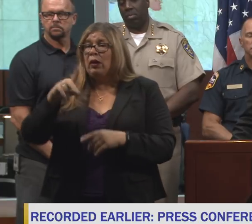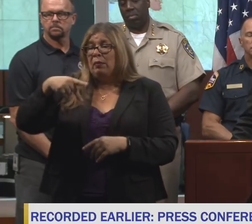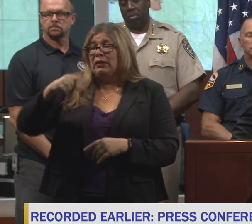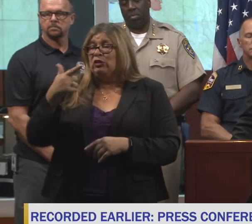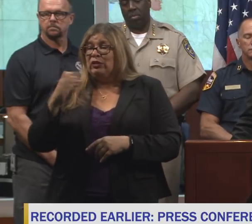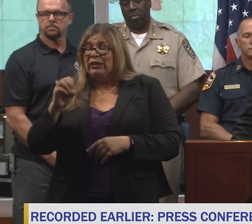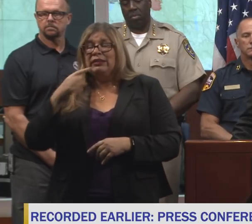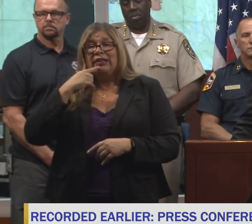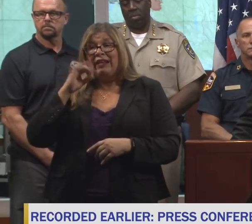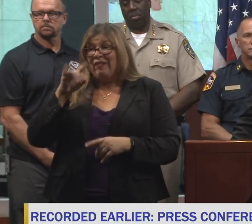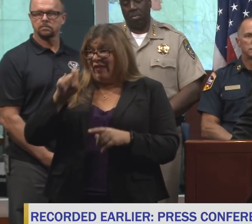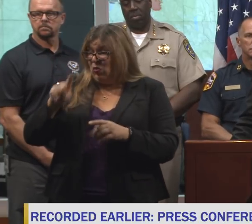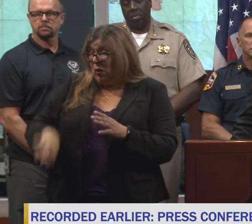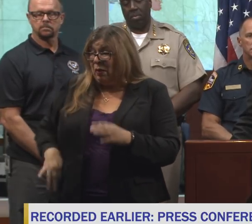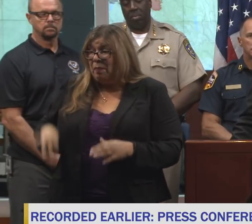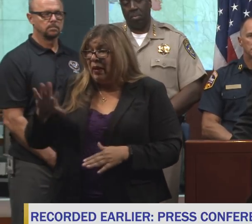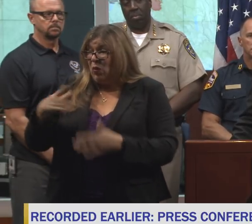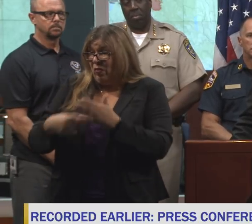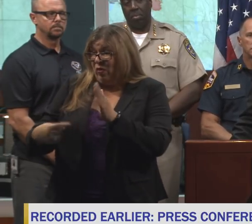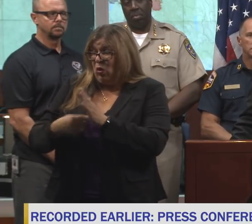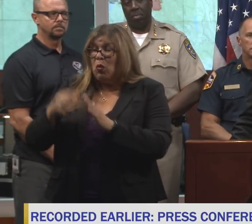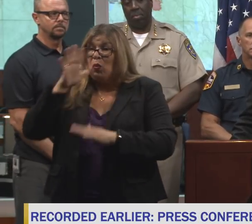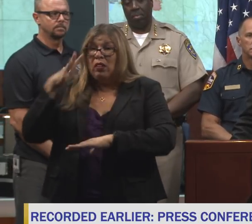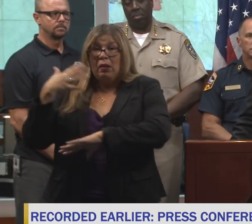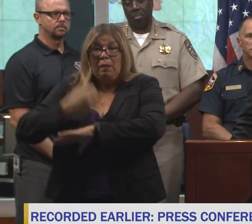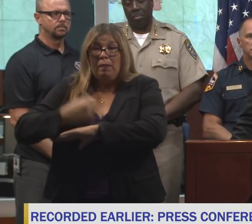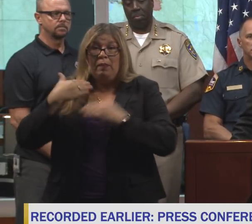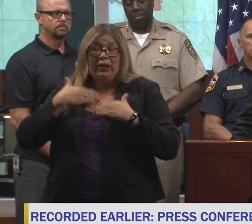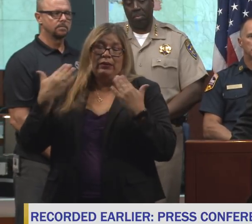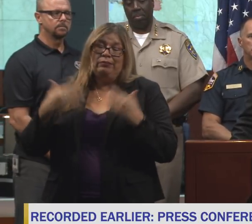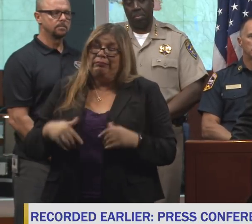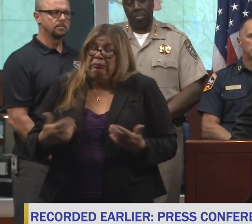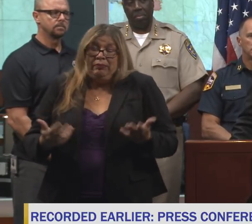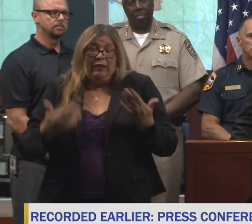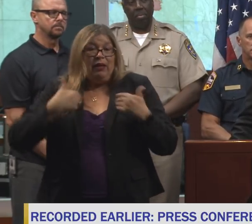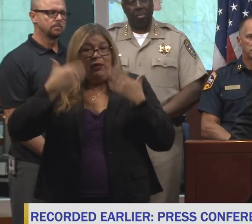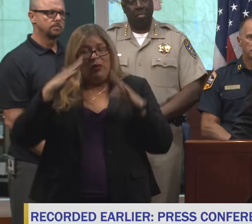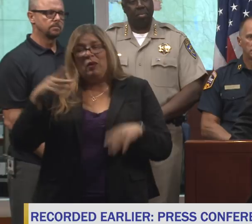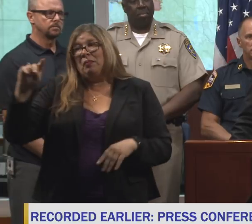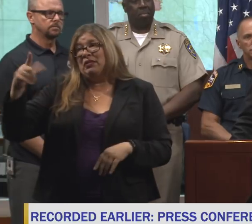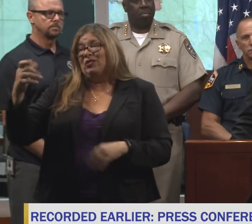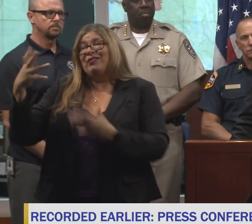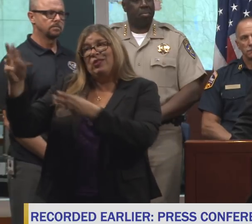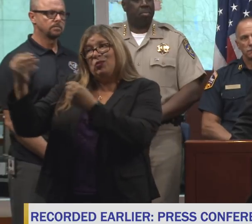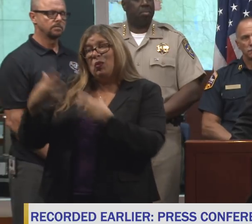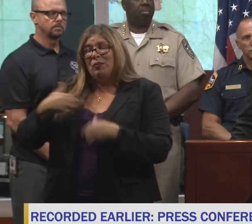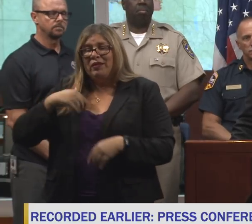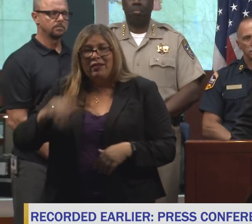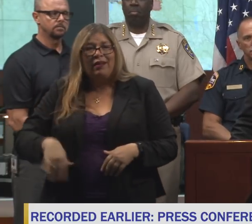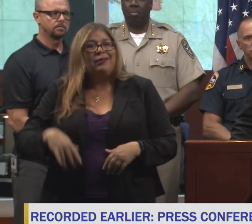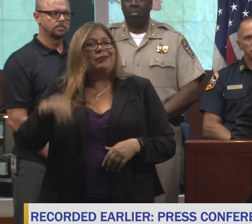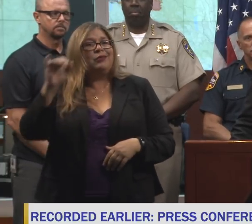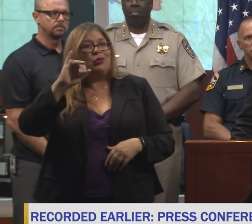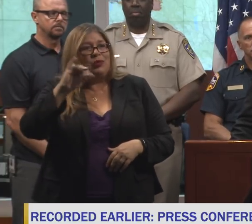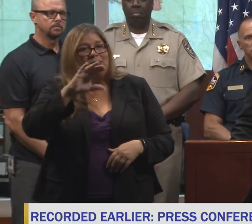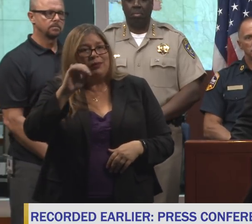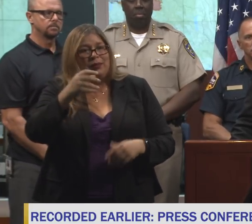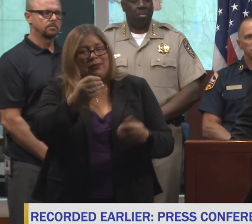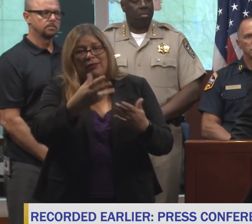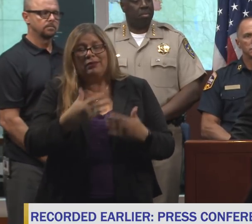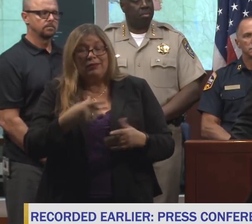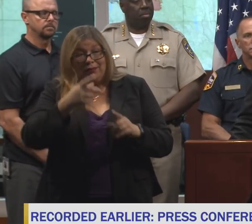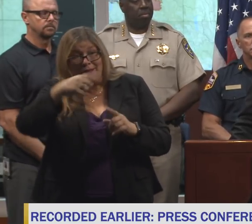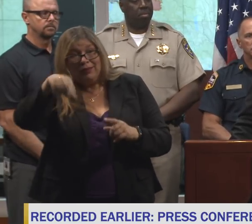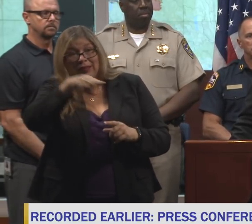if they have to pay out what they are, you know? That I can't tell. I've heard that from PG&E, and I've heard trial lawyers and insurance companies who stand to